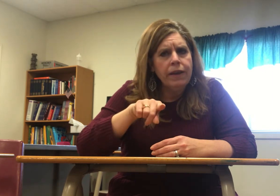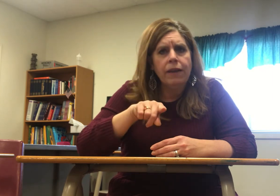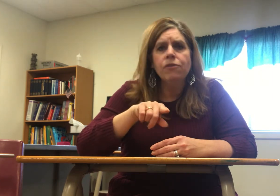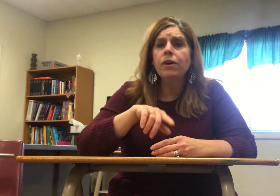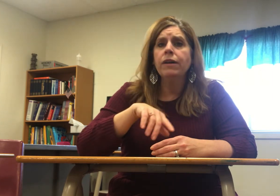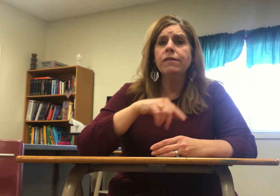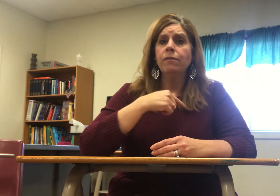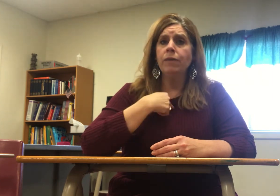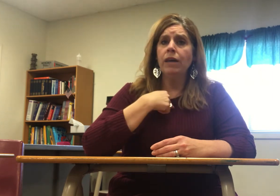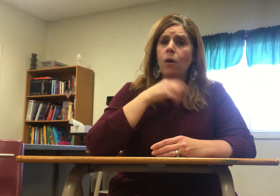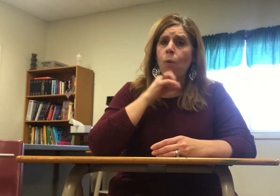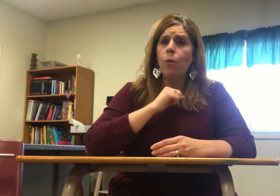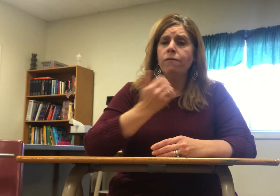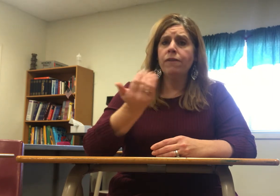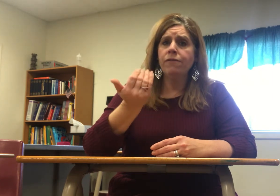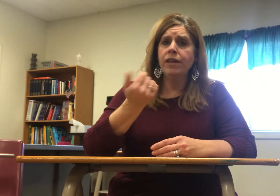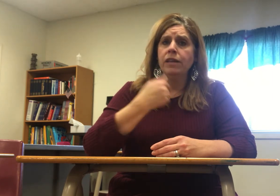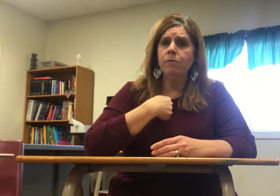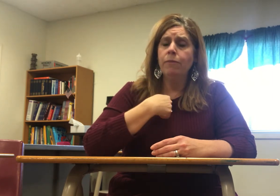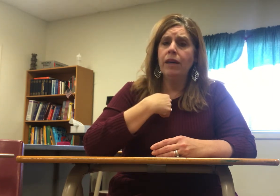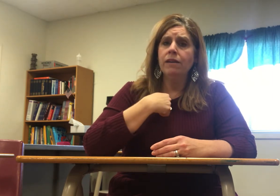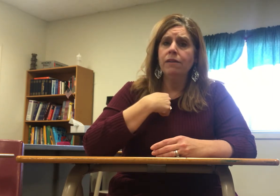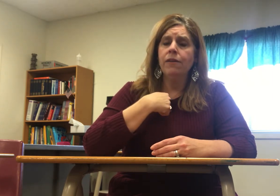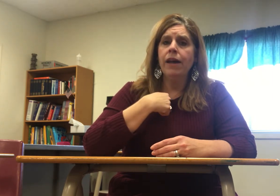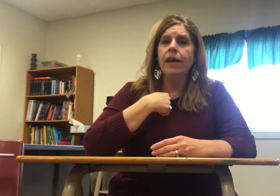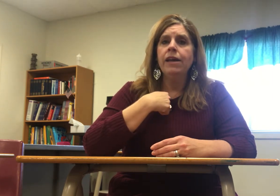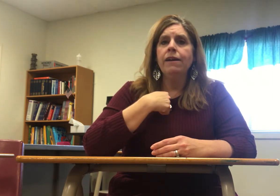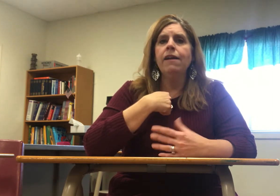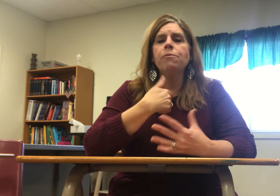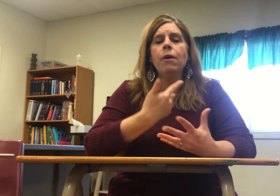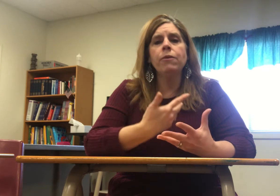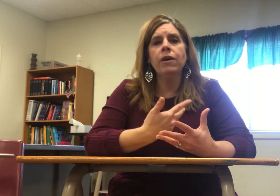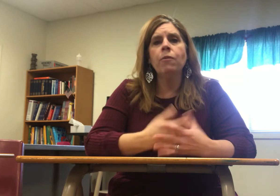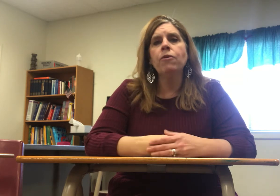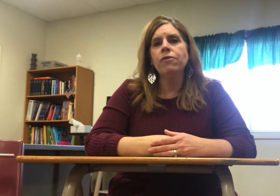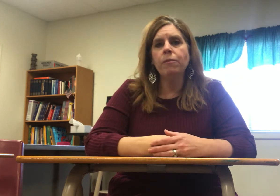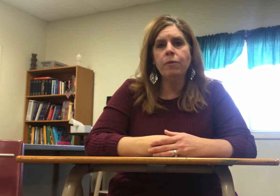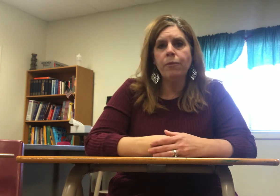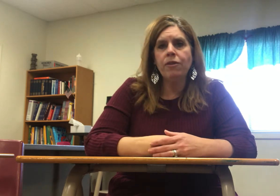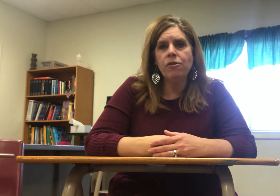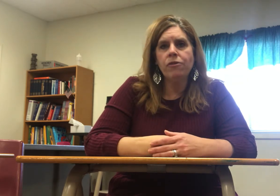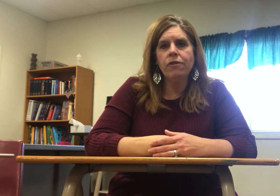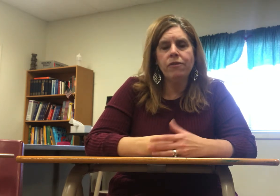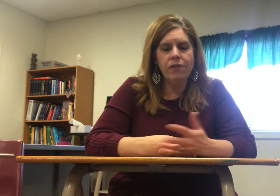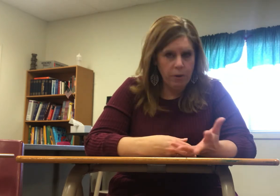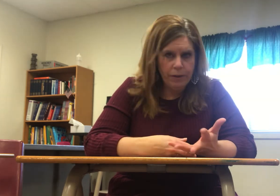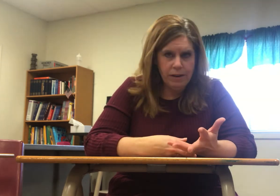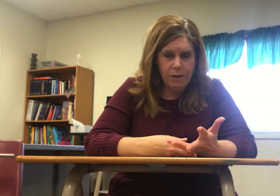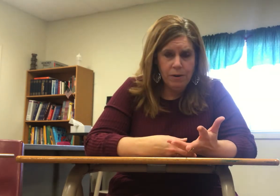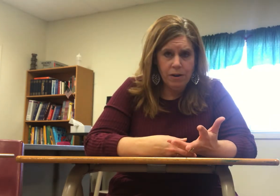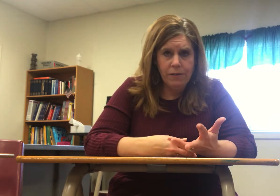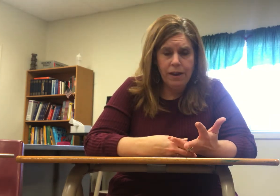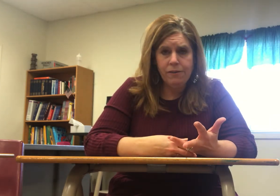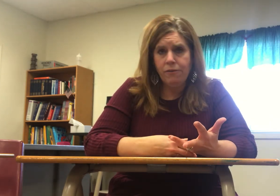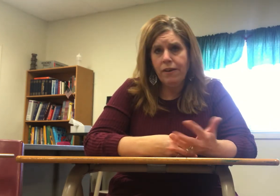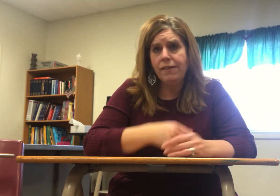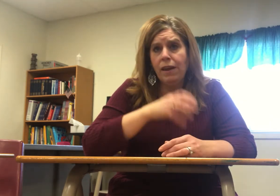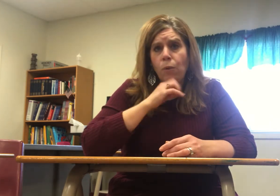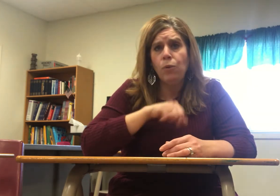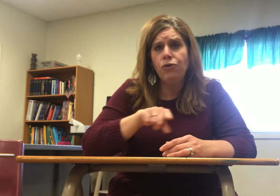answer is me old 15 me okay now that's proper grammar some people may just tell me the number okay so if I say old you